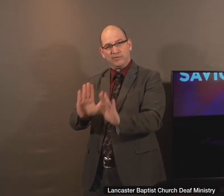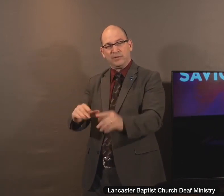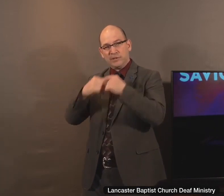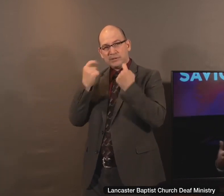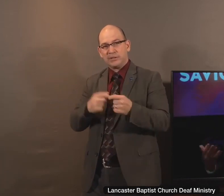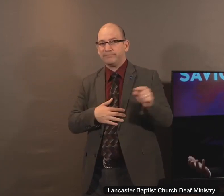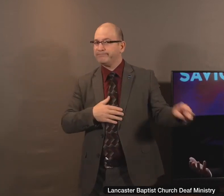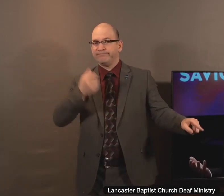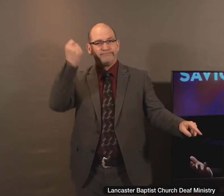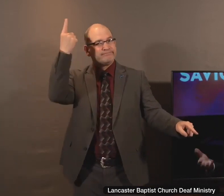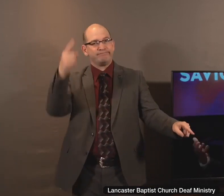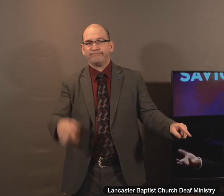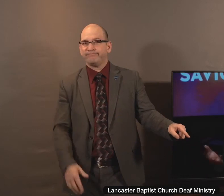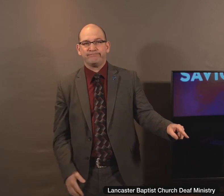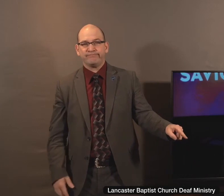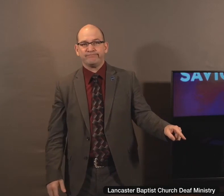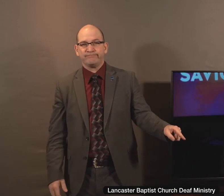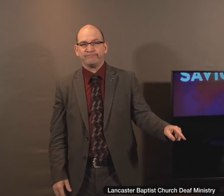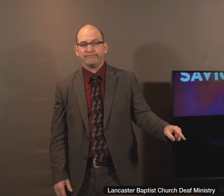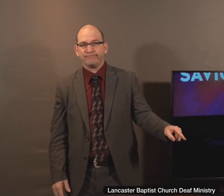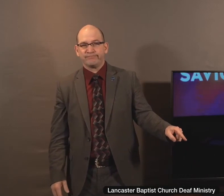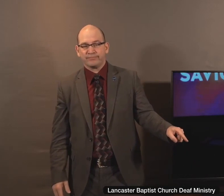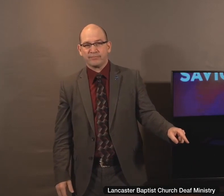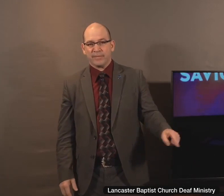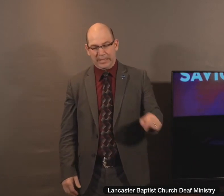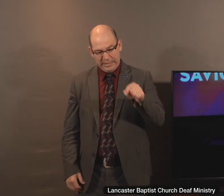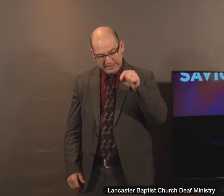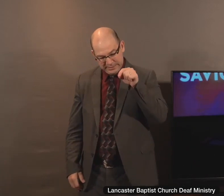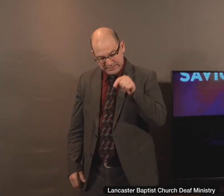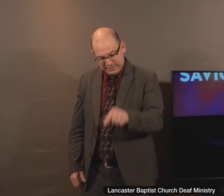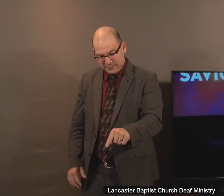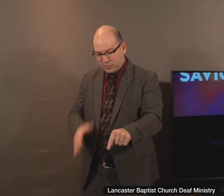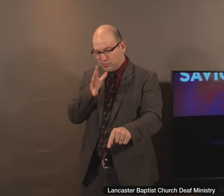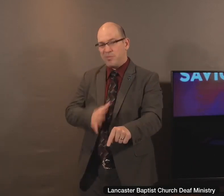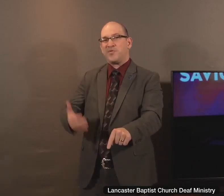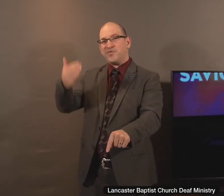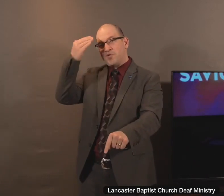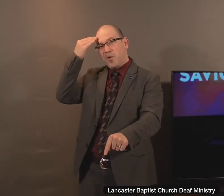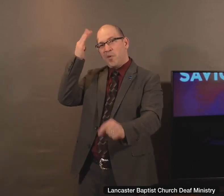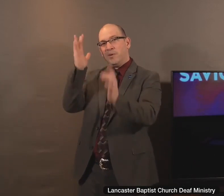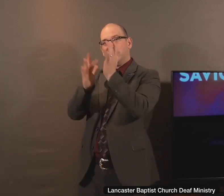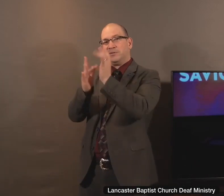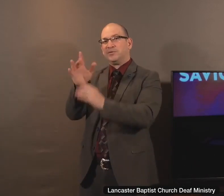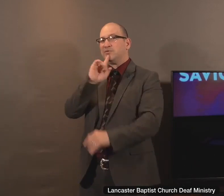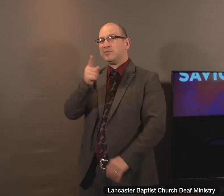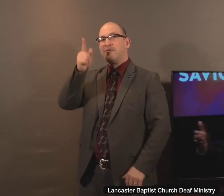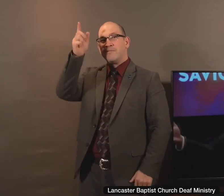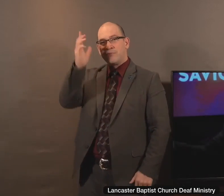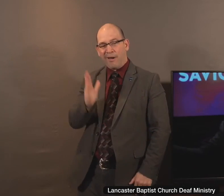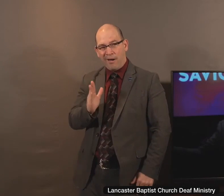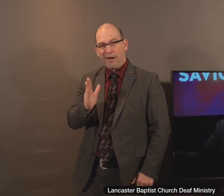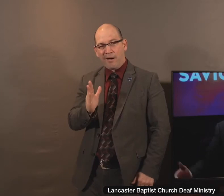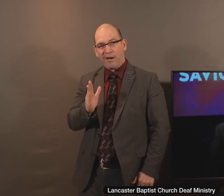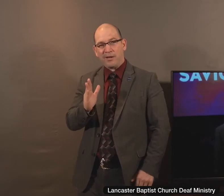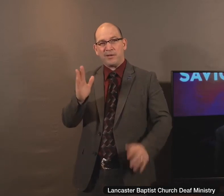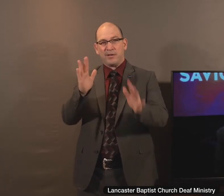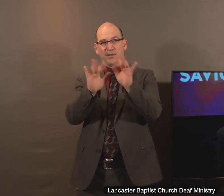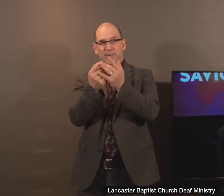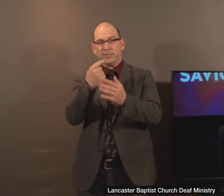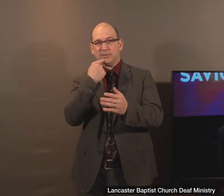realize who can forgive sins but God only. This is God in the flesh. And the word became flesh and dwelt among us. And we behold his